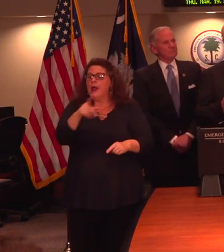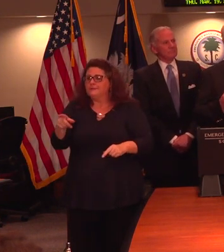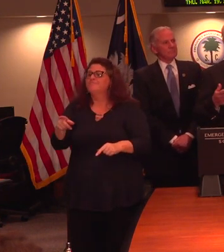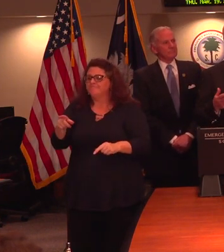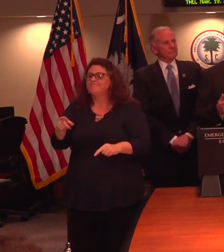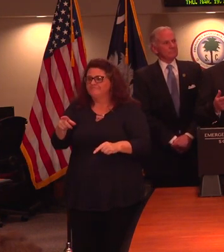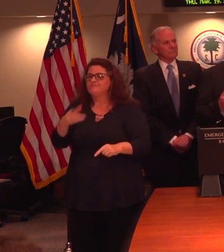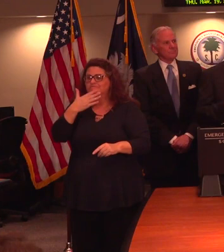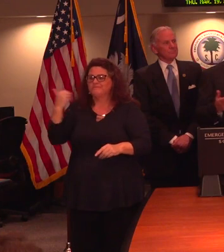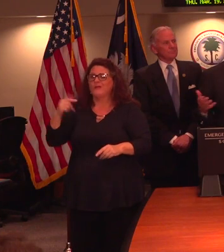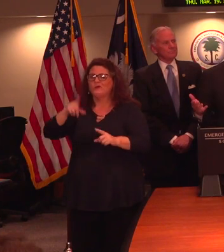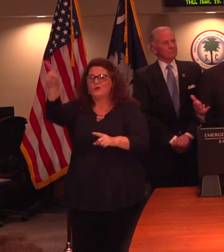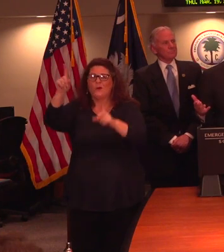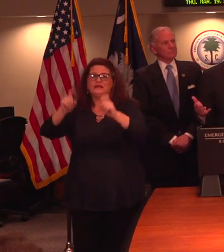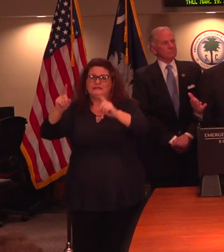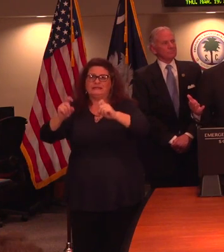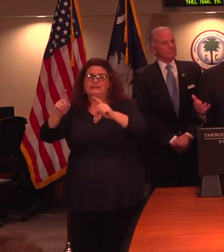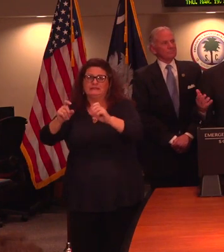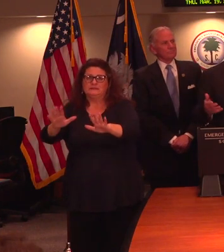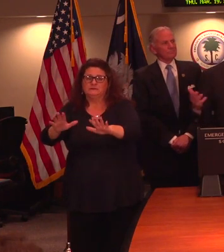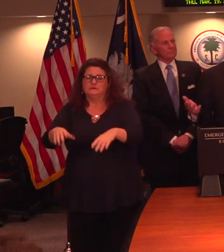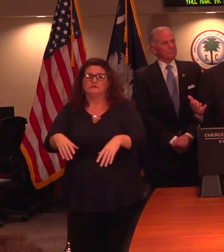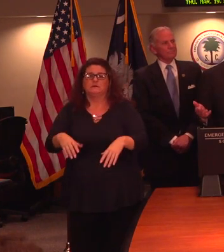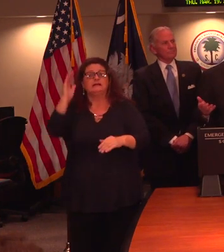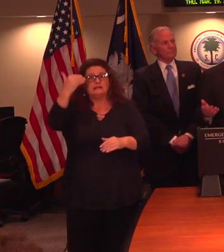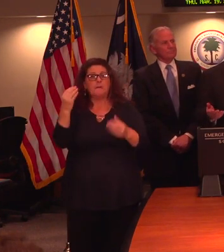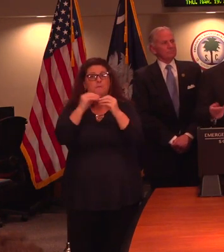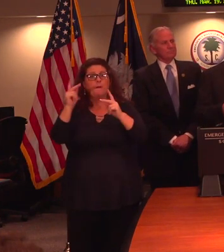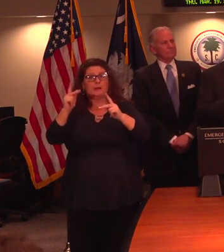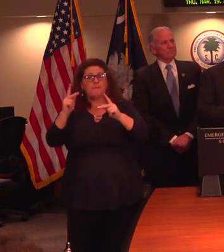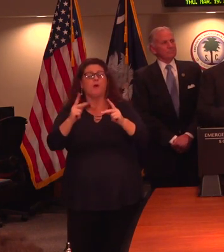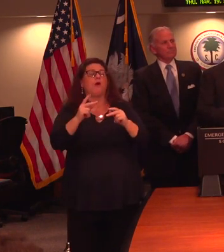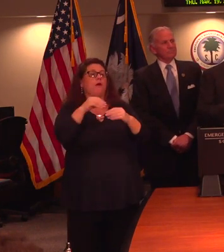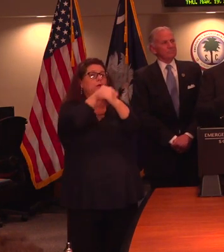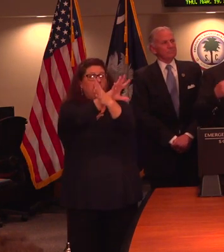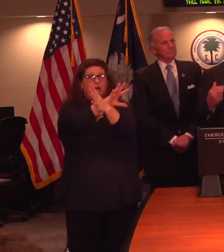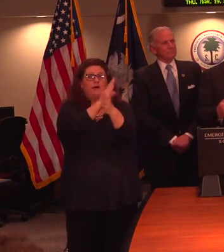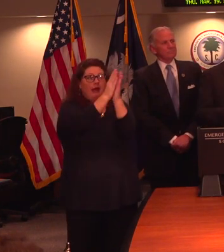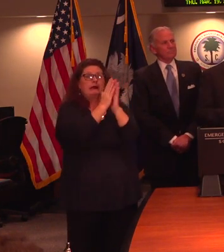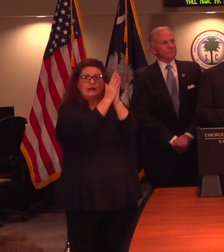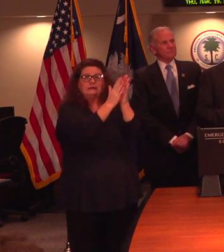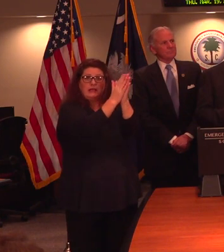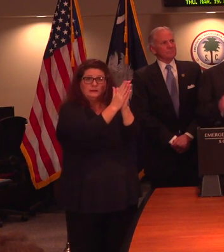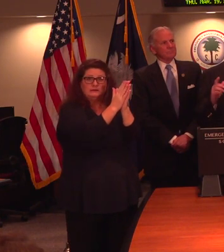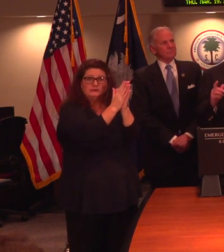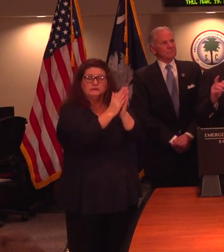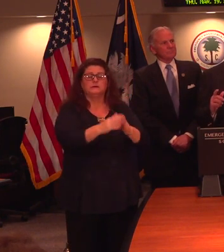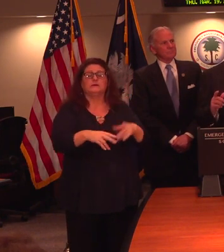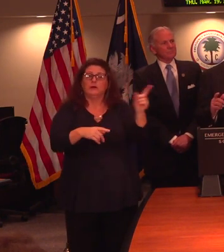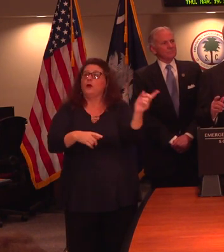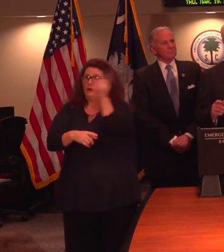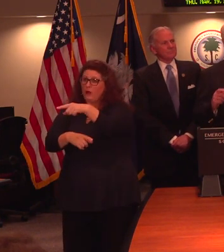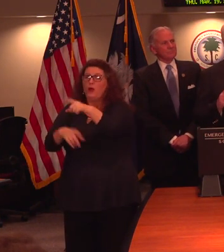logical, and as we screen more people or test more people, we'll see more tests, and we'll see more positives. But